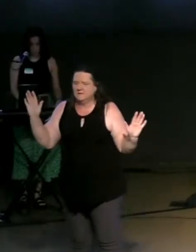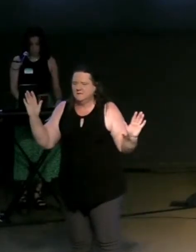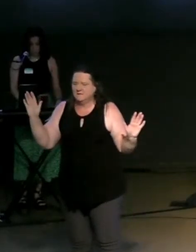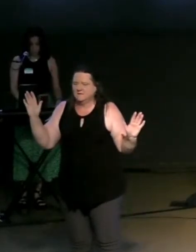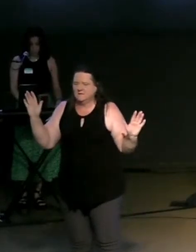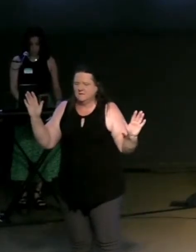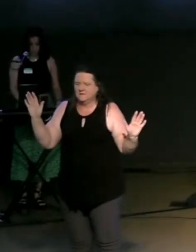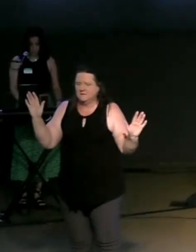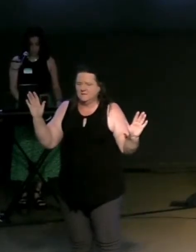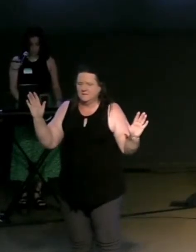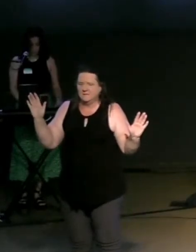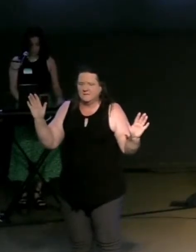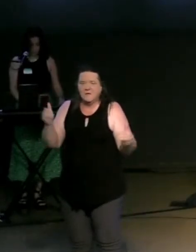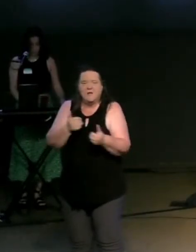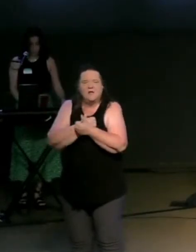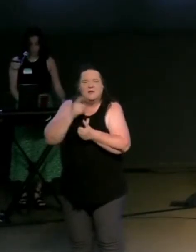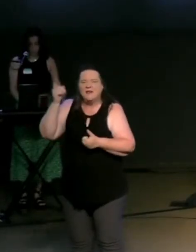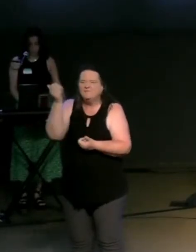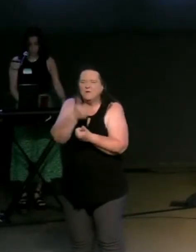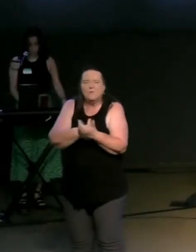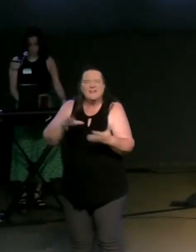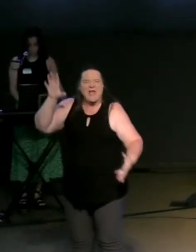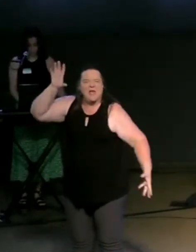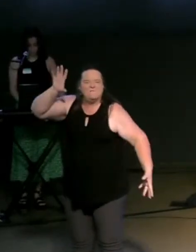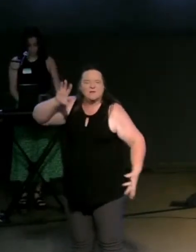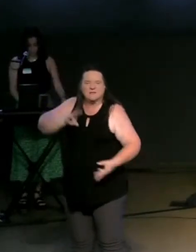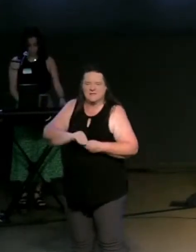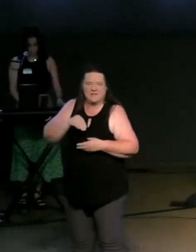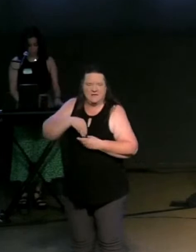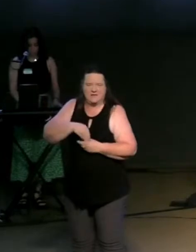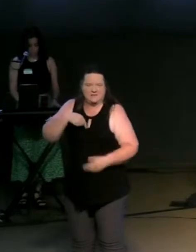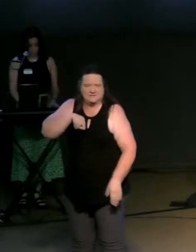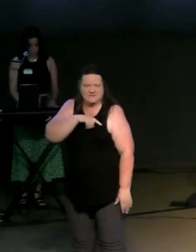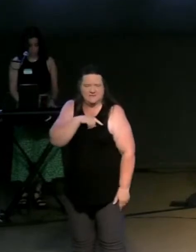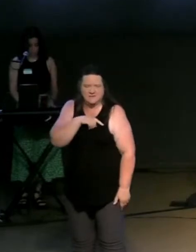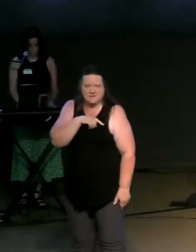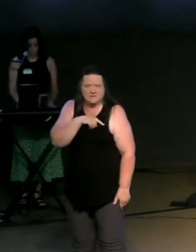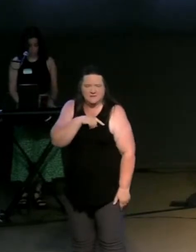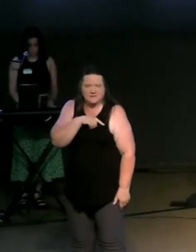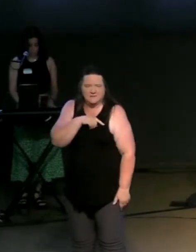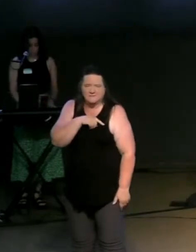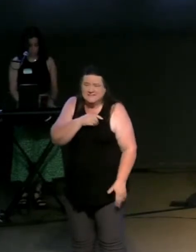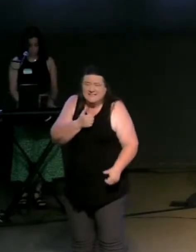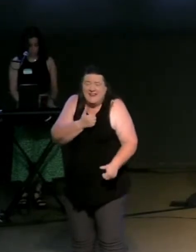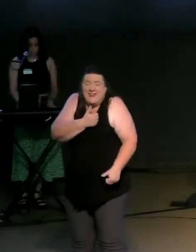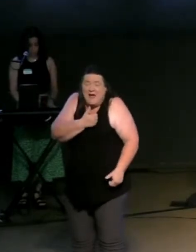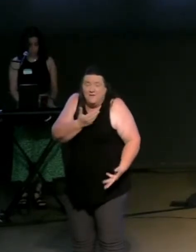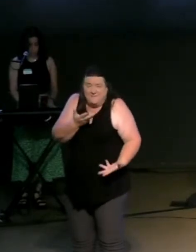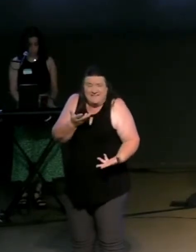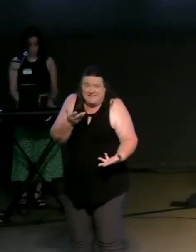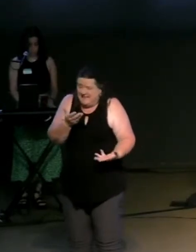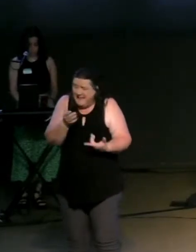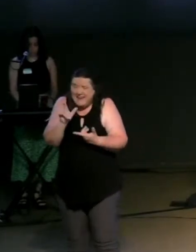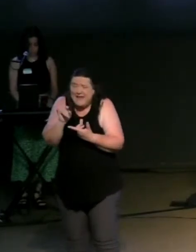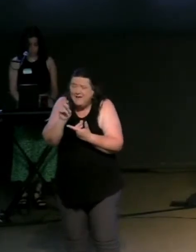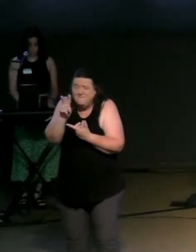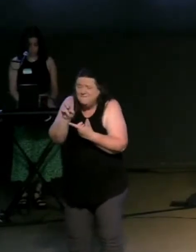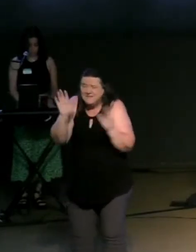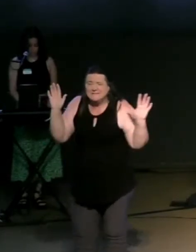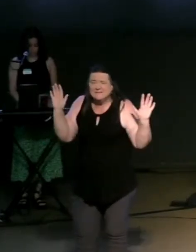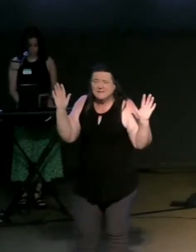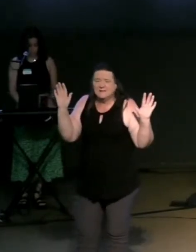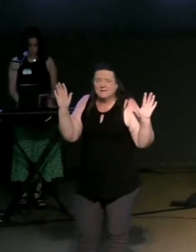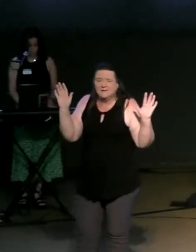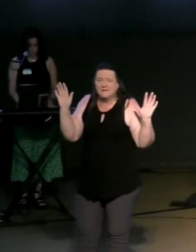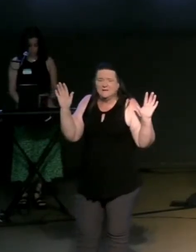to love him with everything we have and in doing that may